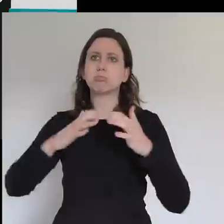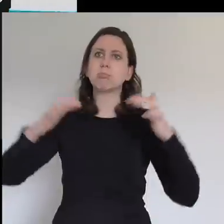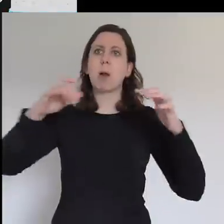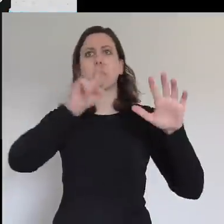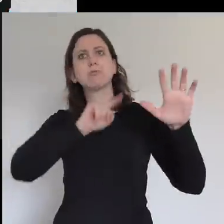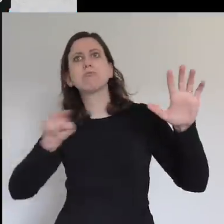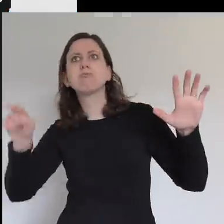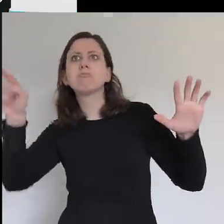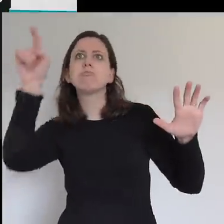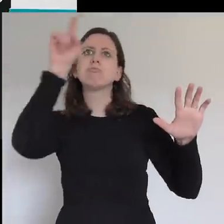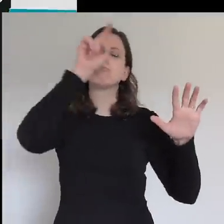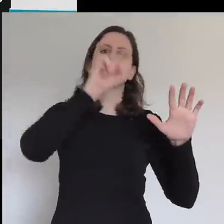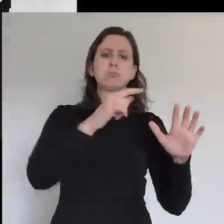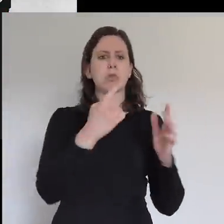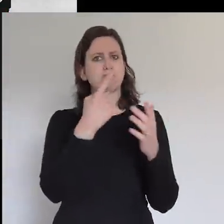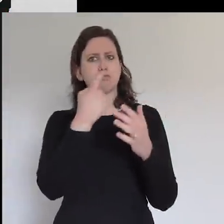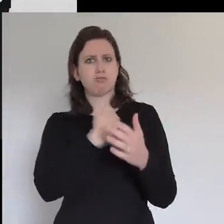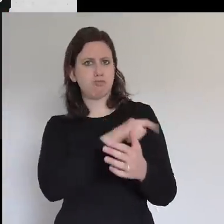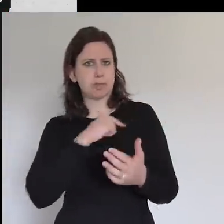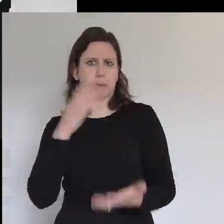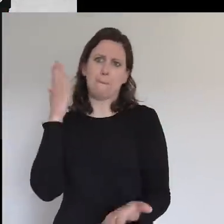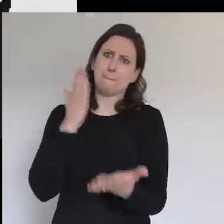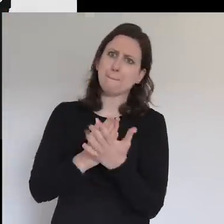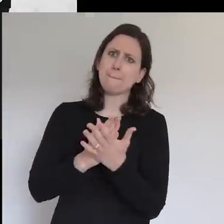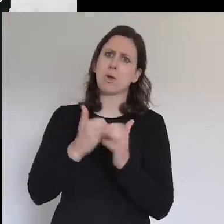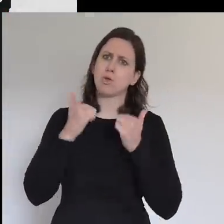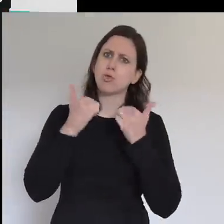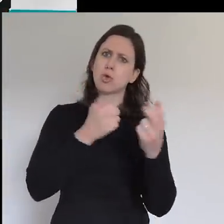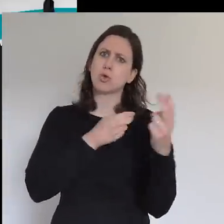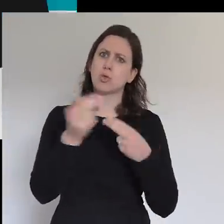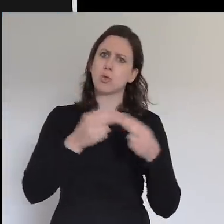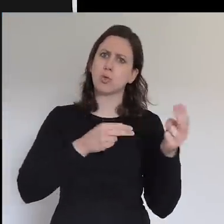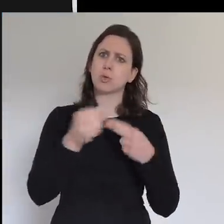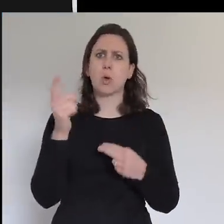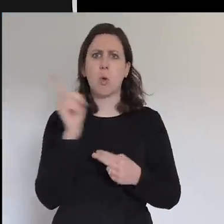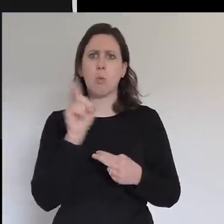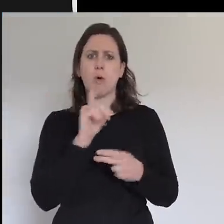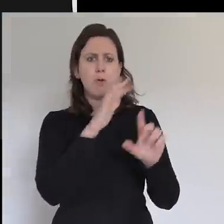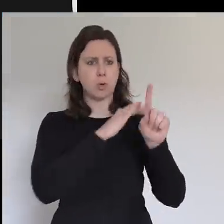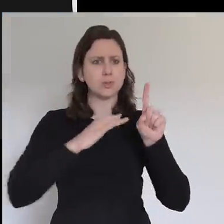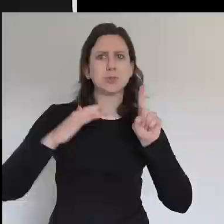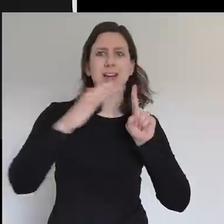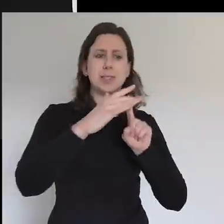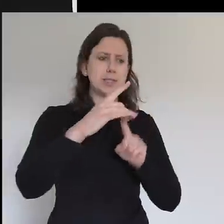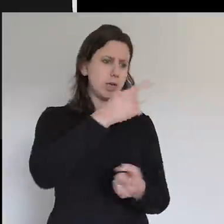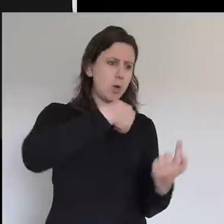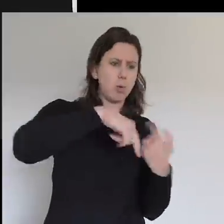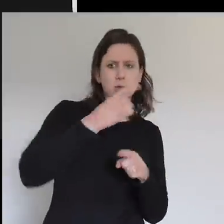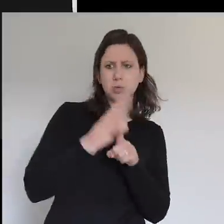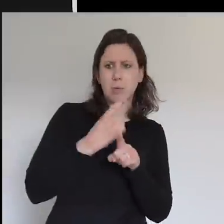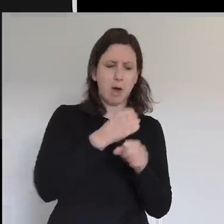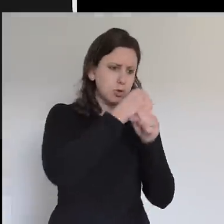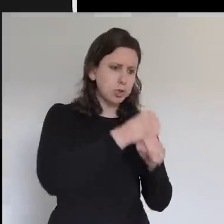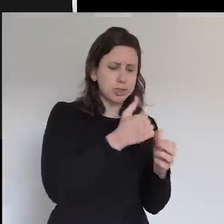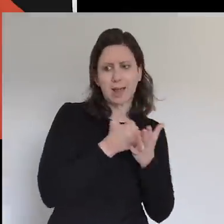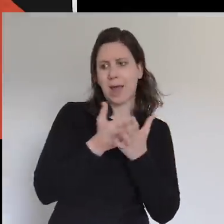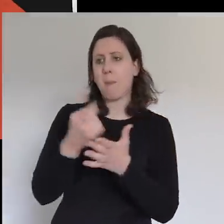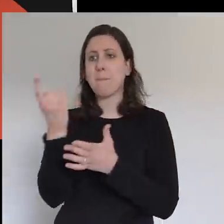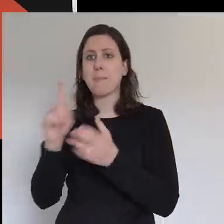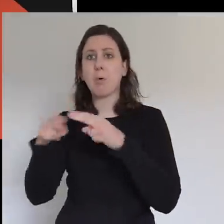Christians are absolutely good news for society. We tell stories of how the church is housing the homeless, feeding the